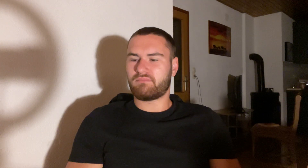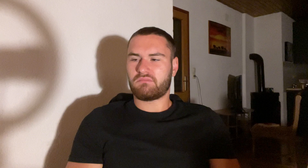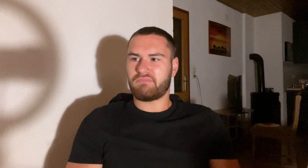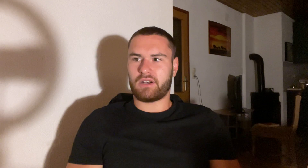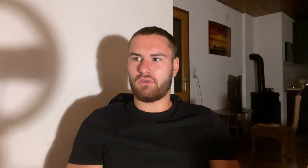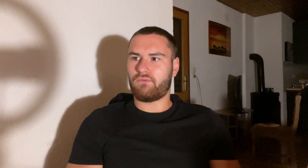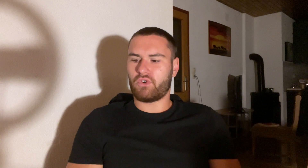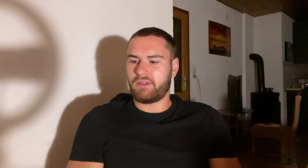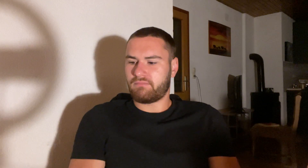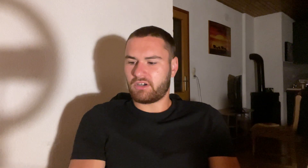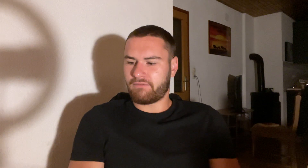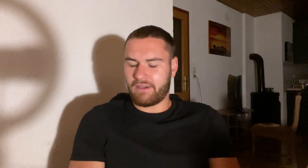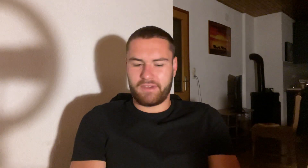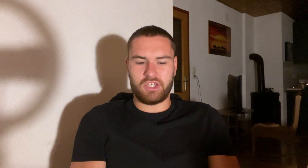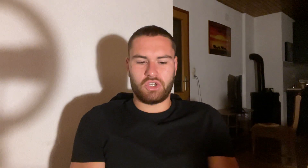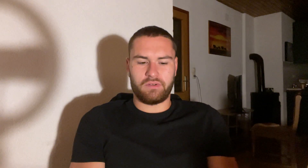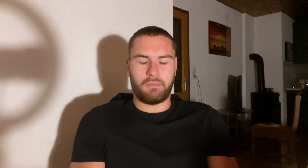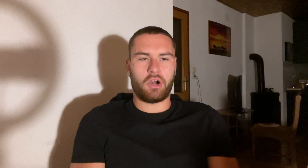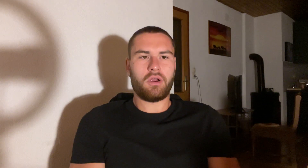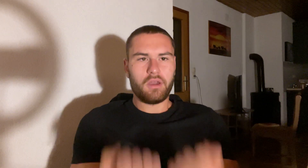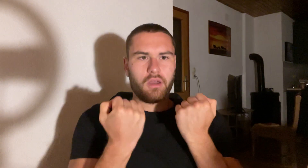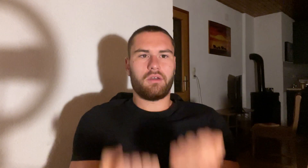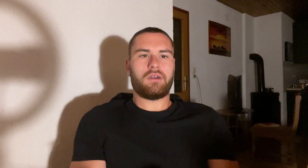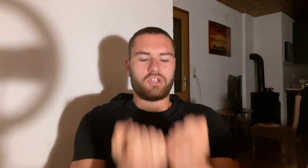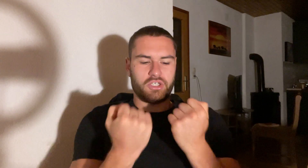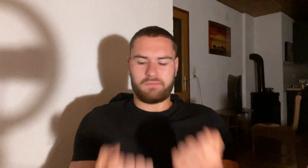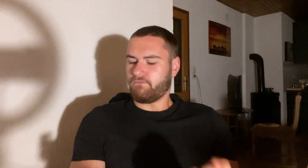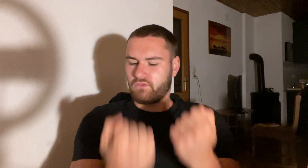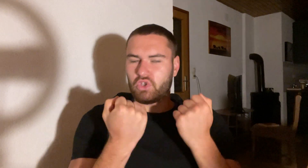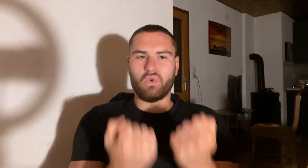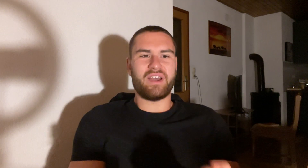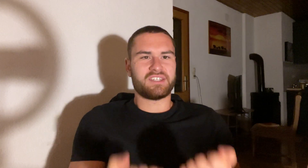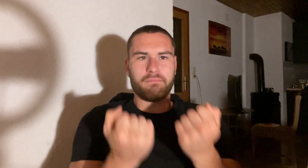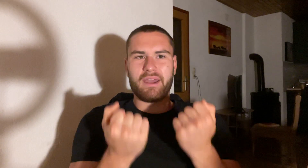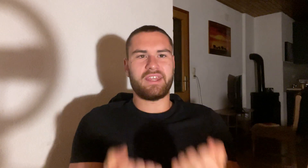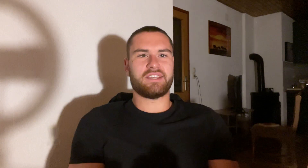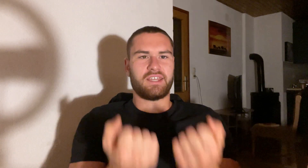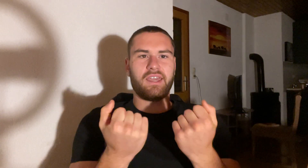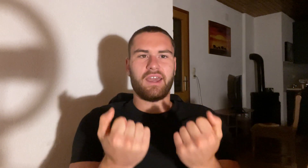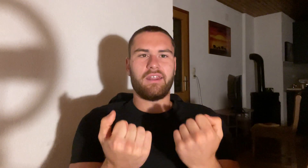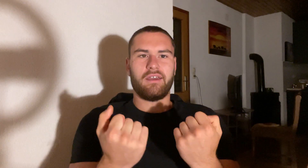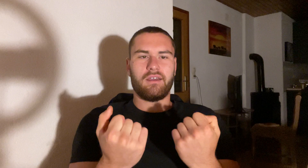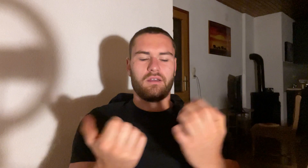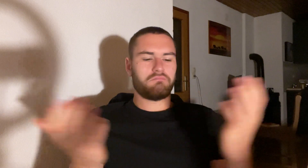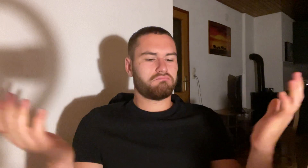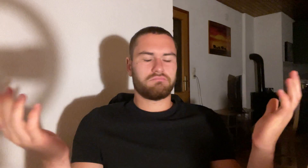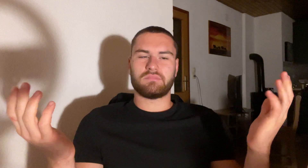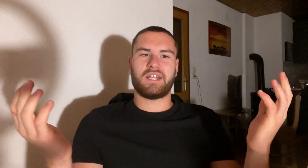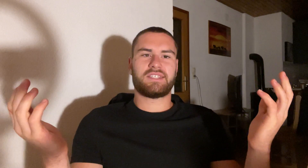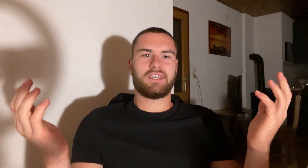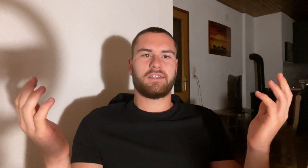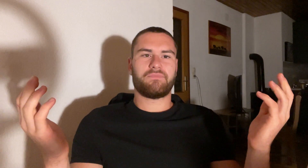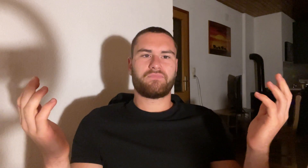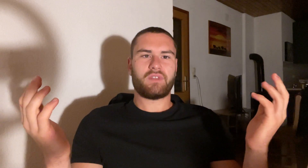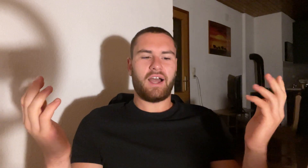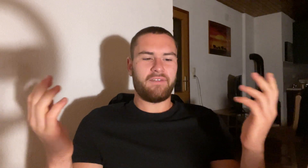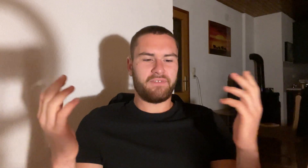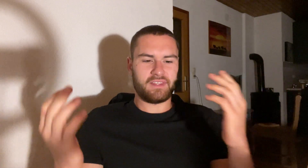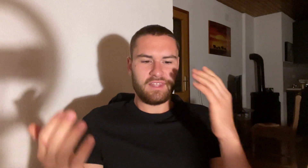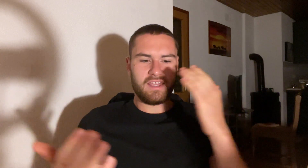I don't know, 40, 35 kg on the bar and just do as many as I can. That's it. I fatigued